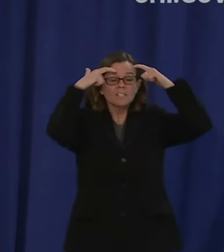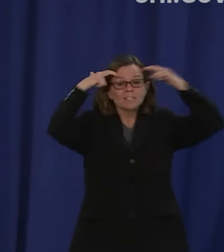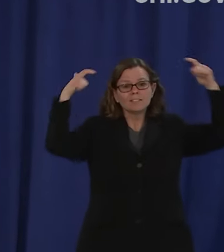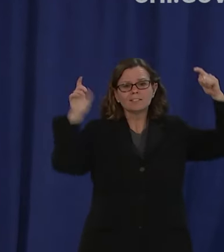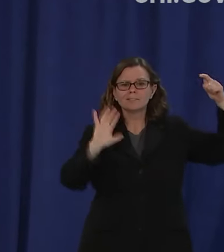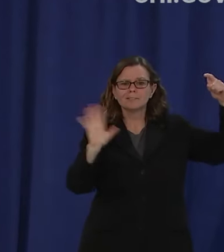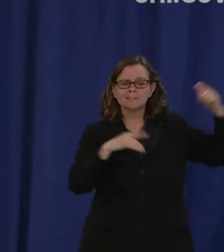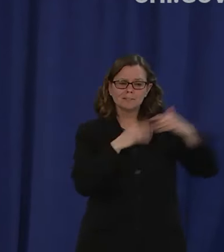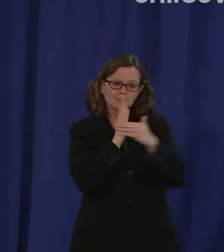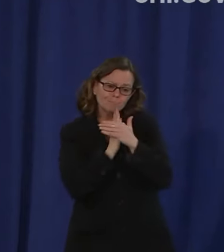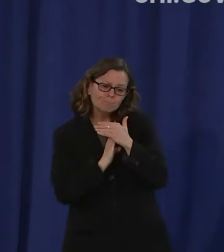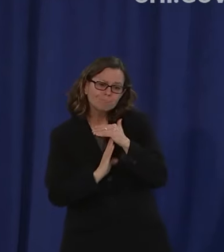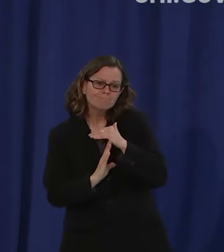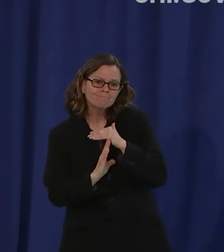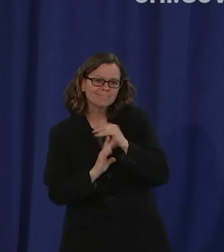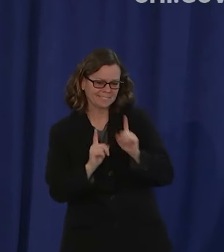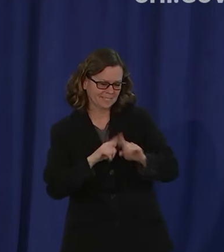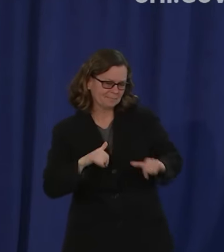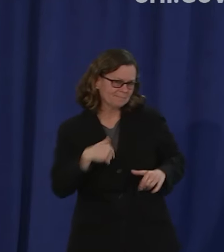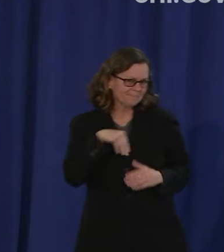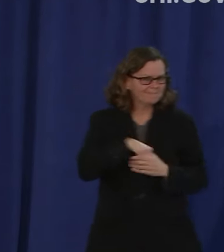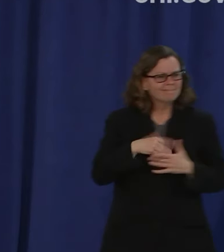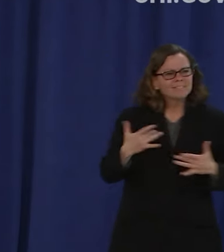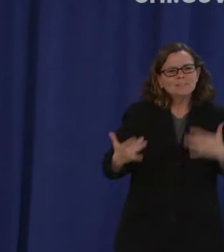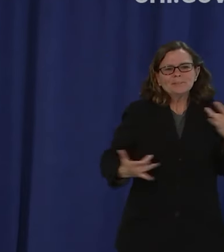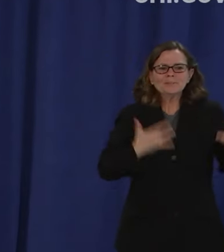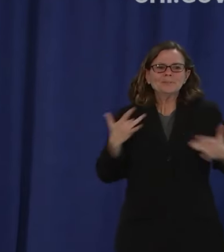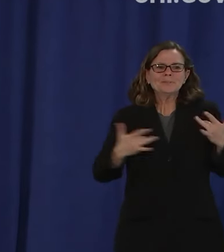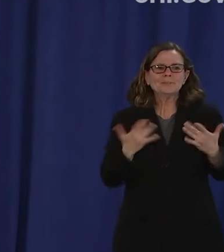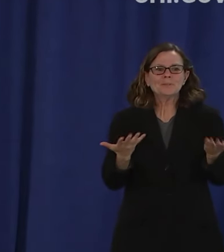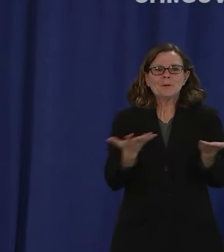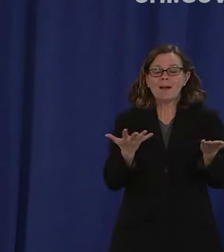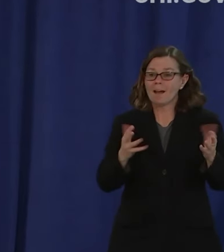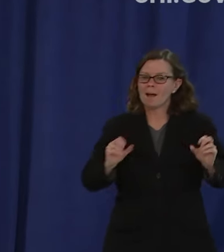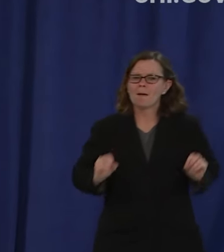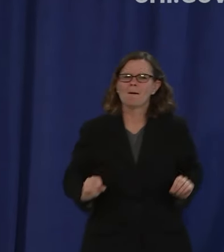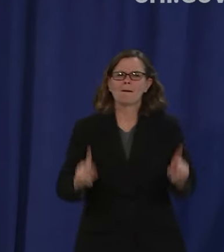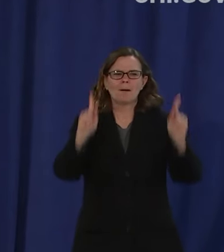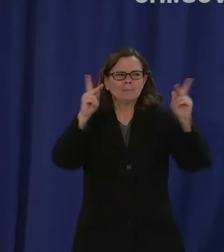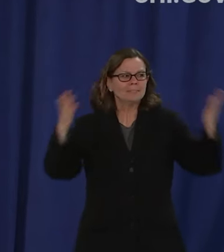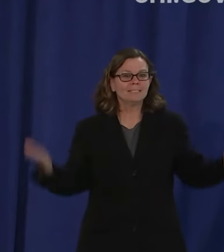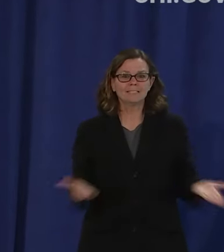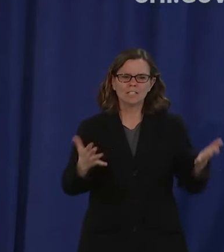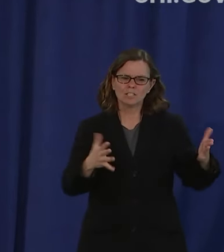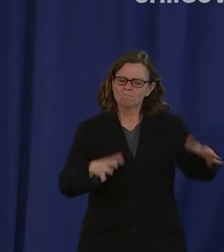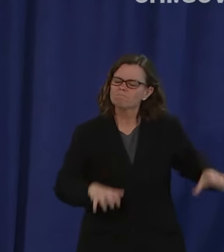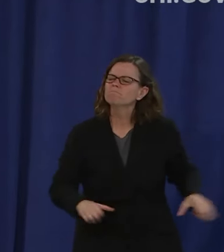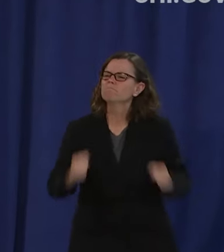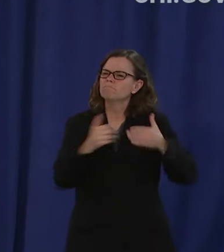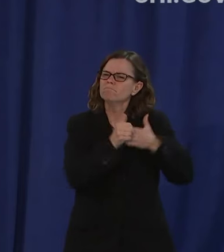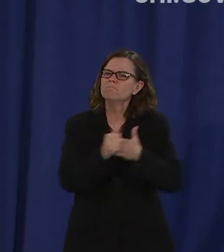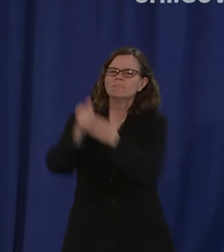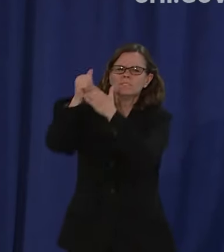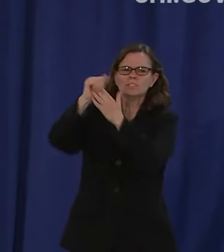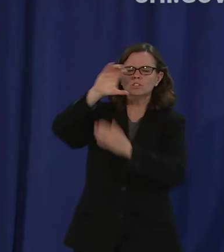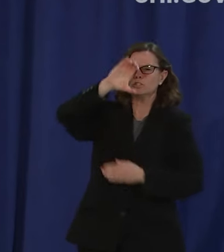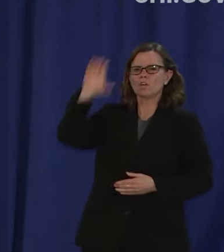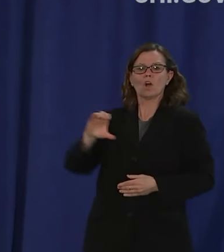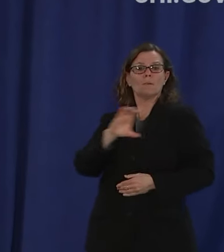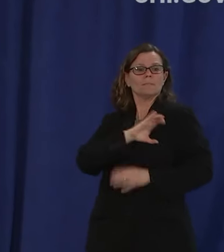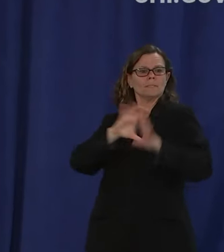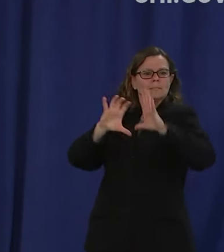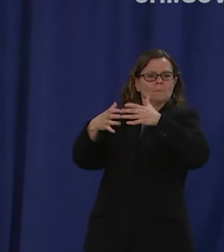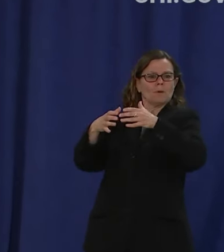for this great opportunity to lead the Chicago Police Department and the brave